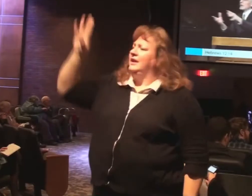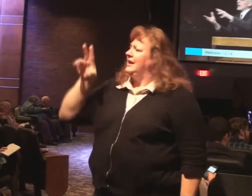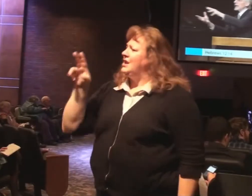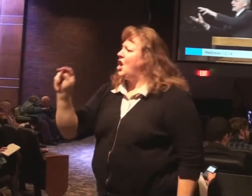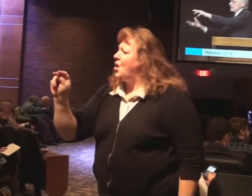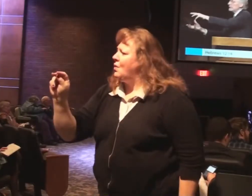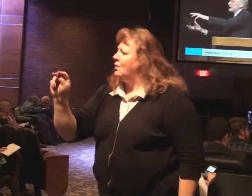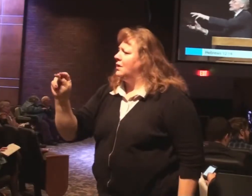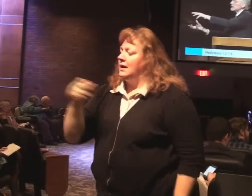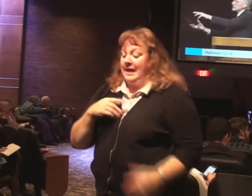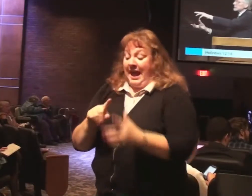lived.